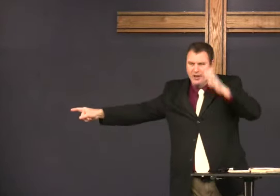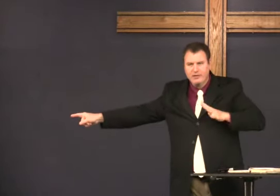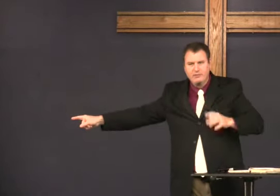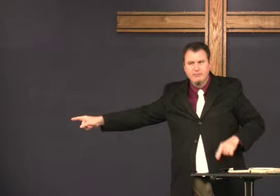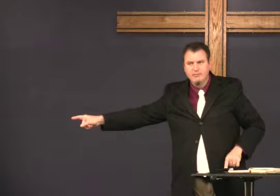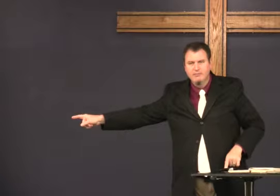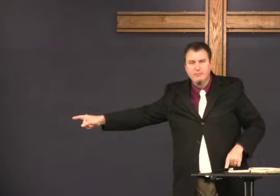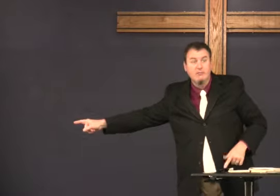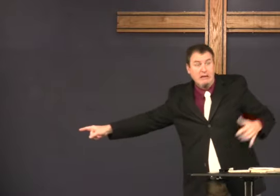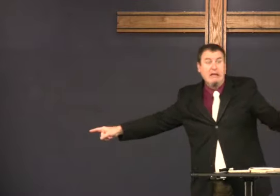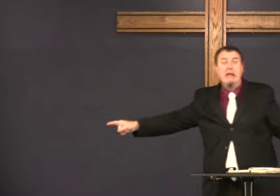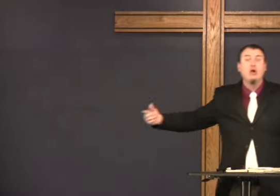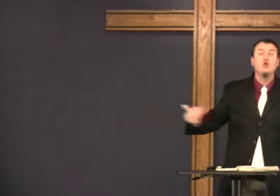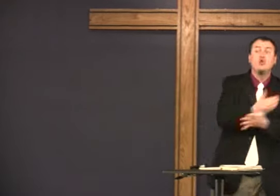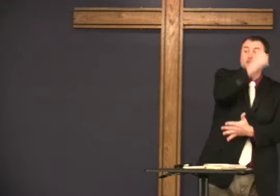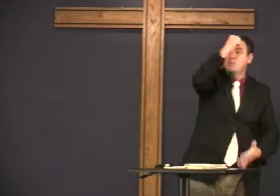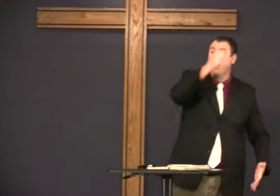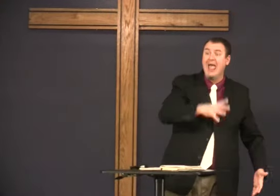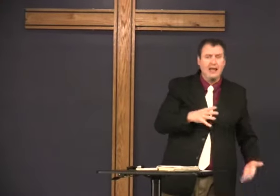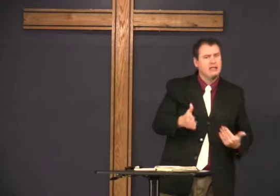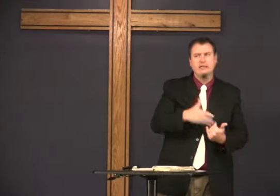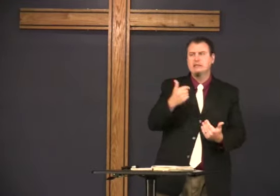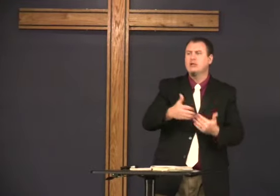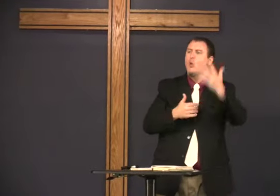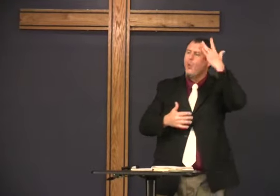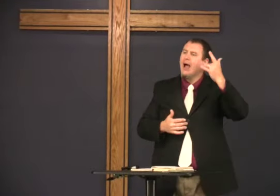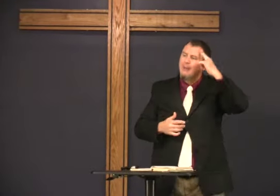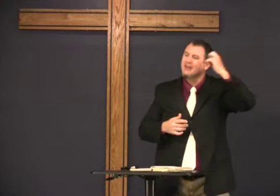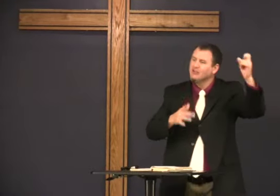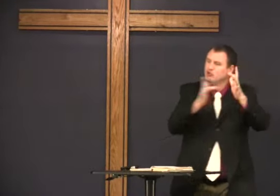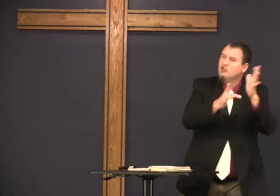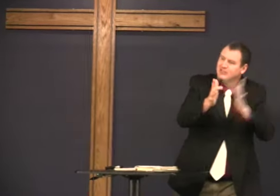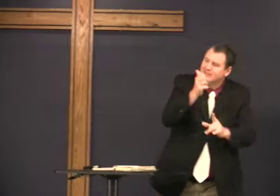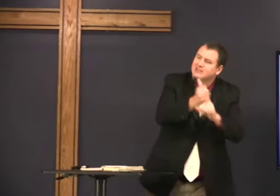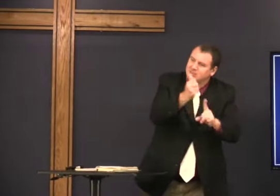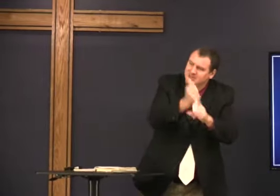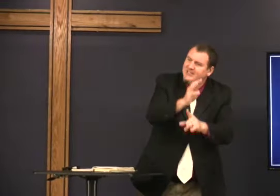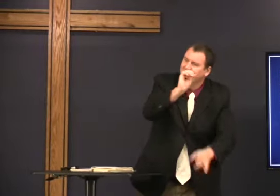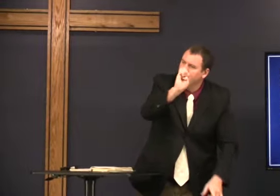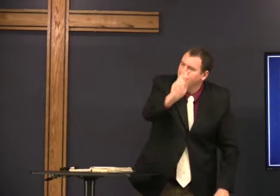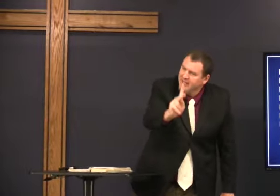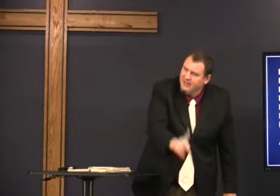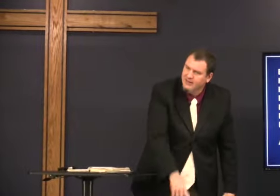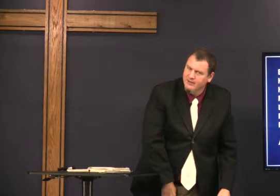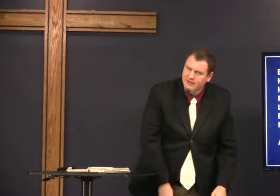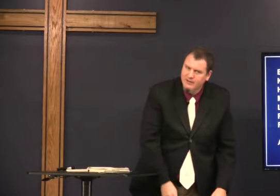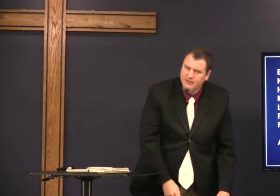That's hard for the old man. For the new man. It's easy. Because Jesus. Was meek.